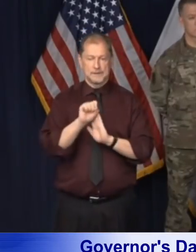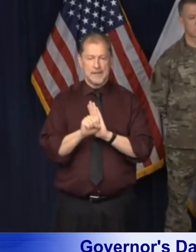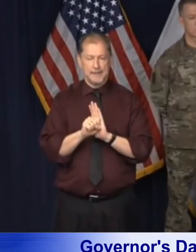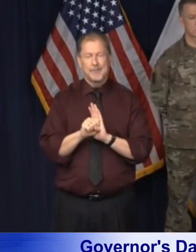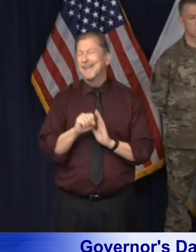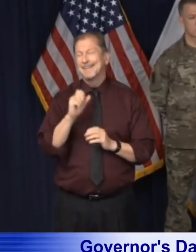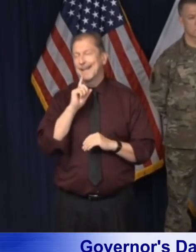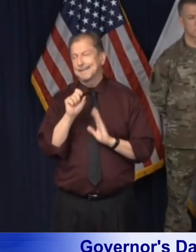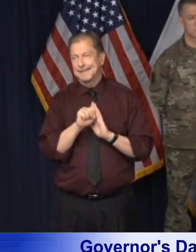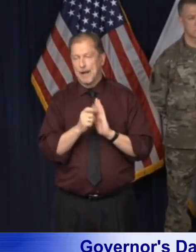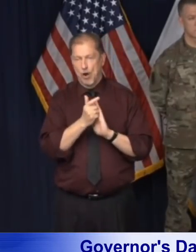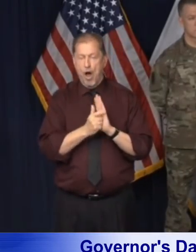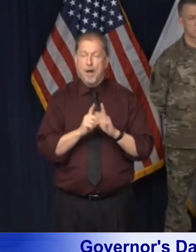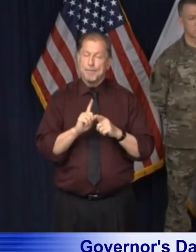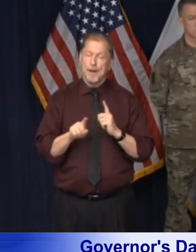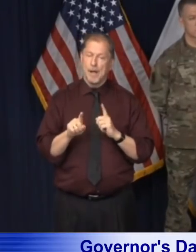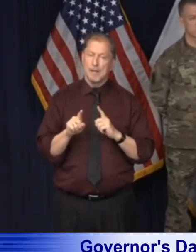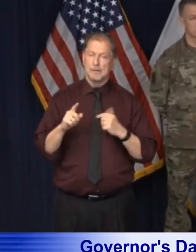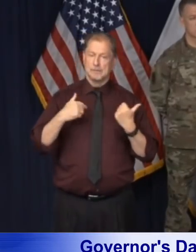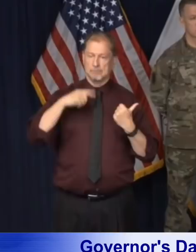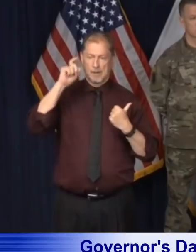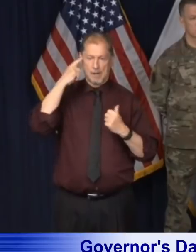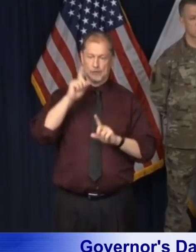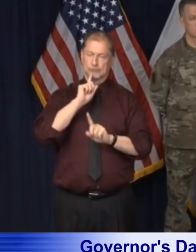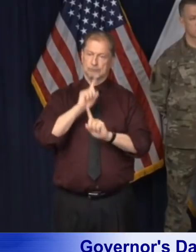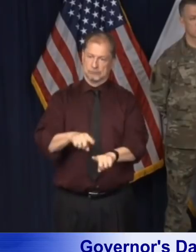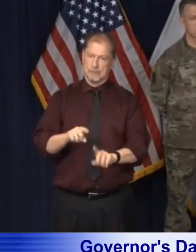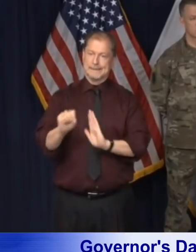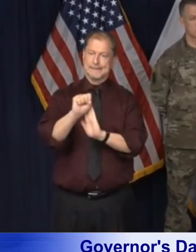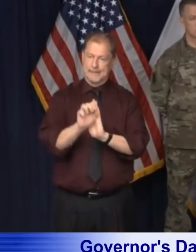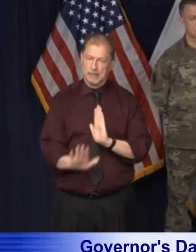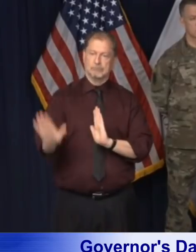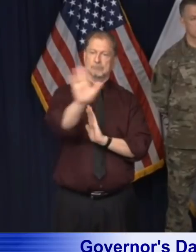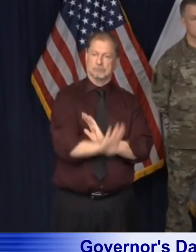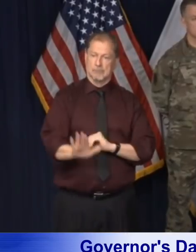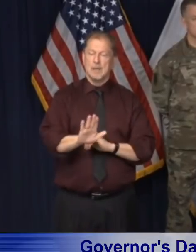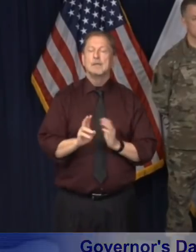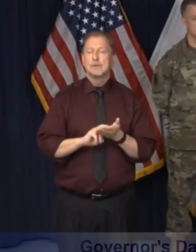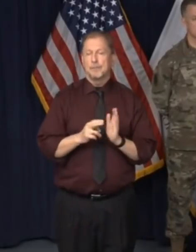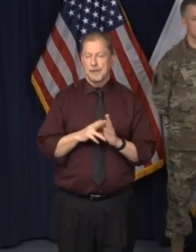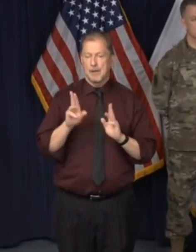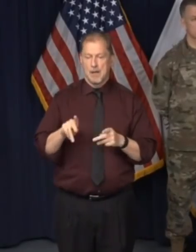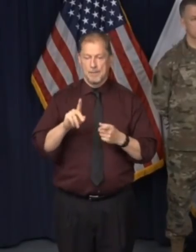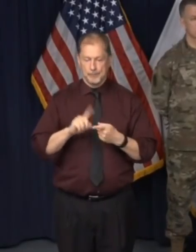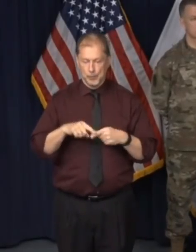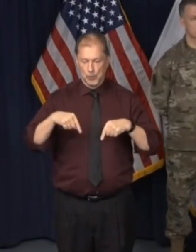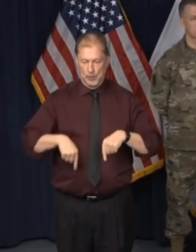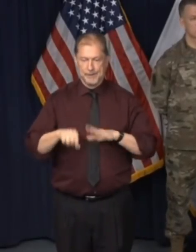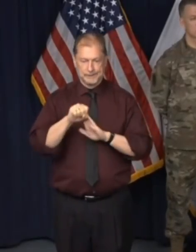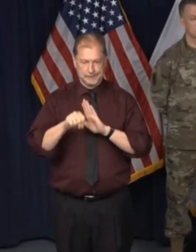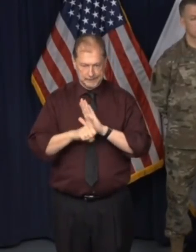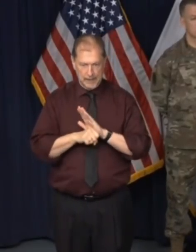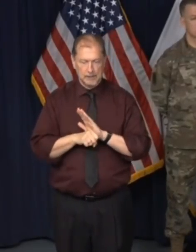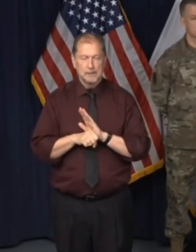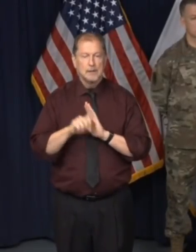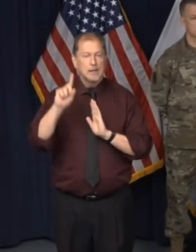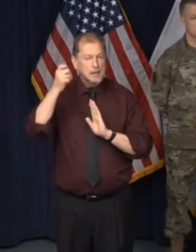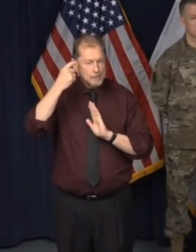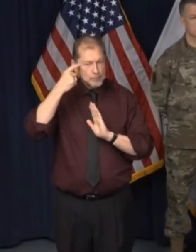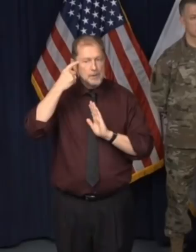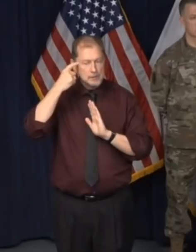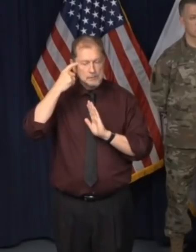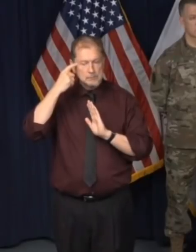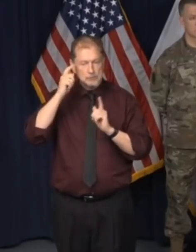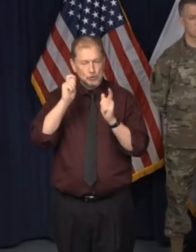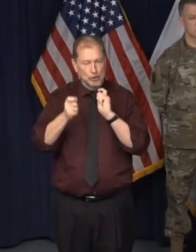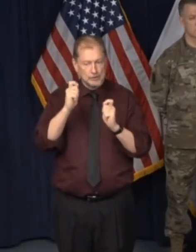Um, and so they really can only be removed by the states, um, and by this state, uh, government. And so,